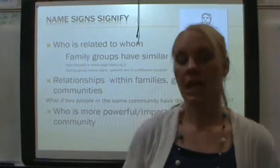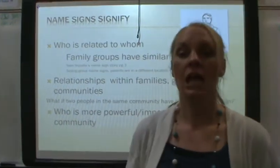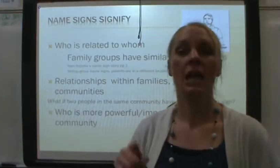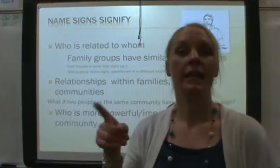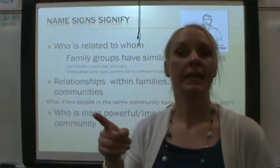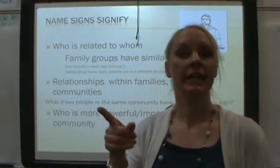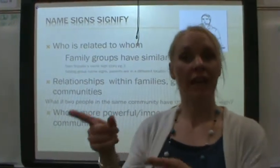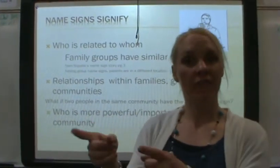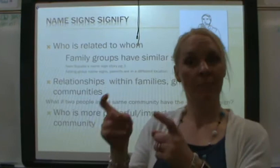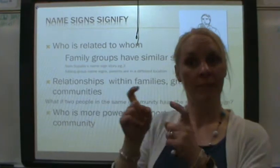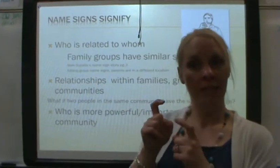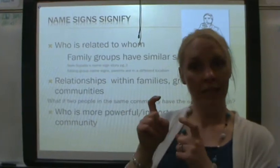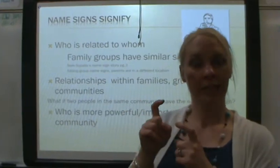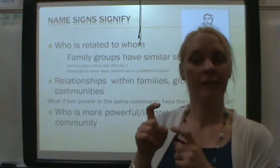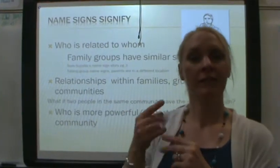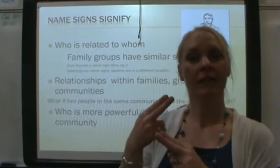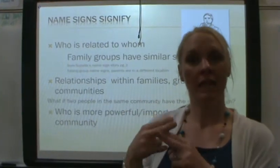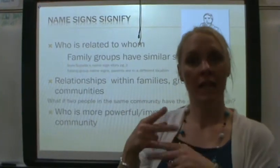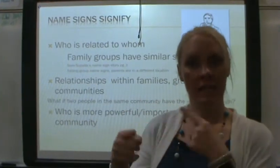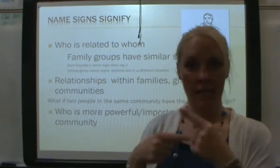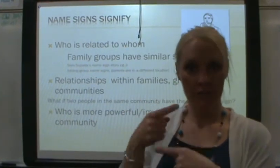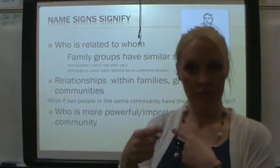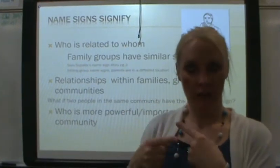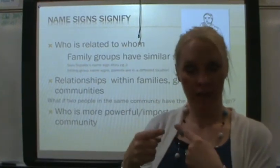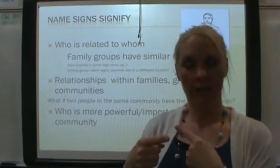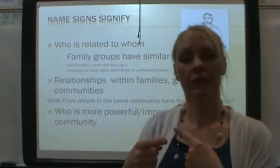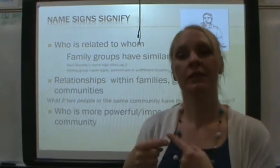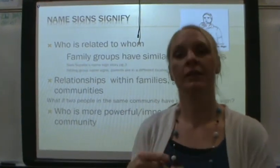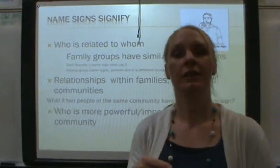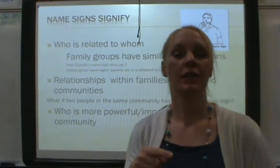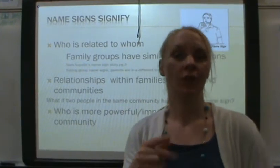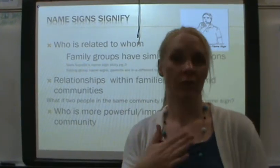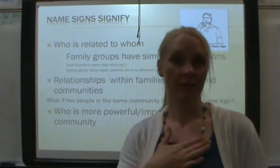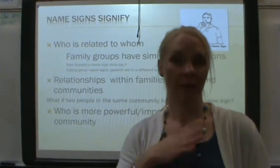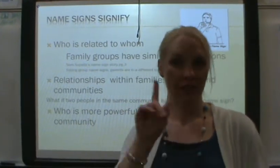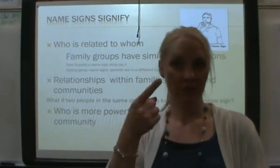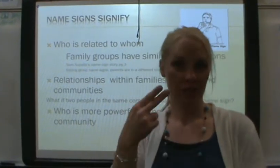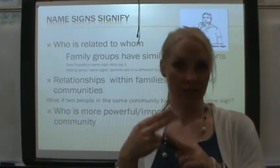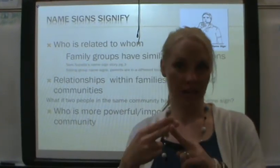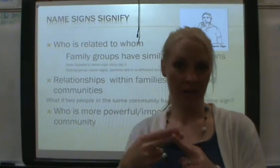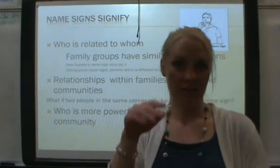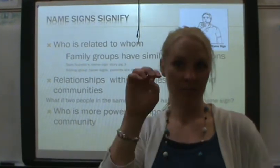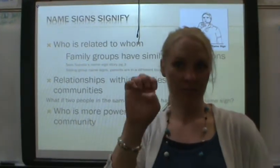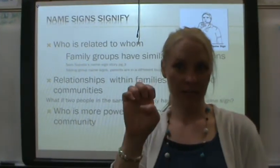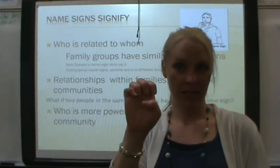He gave me a name sign, because my first name is with an E.